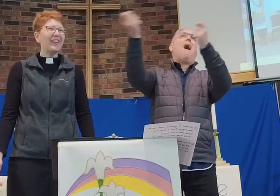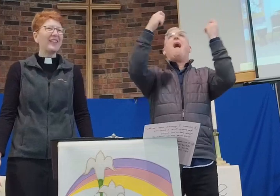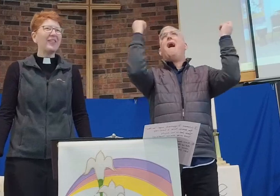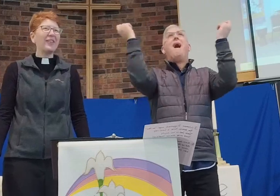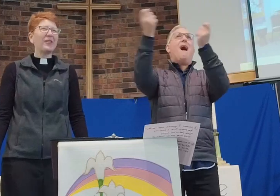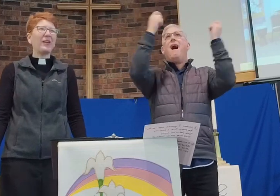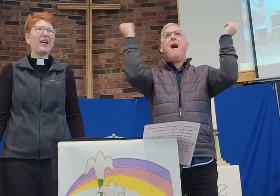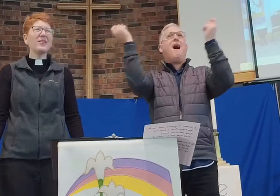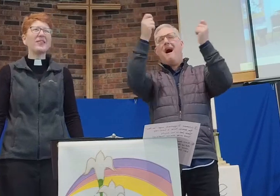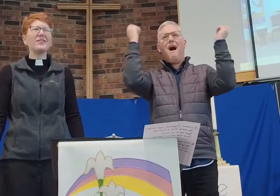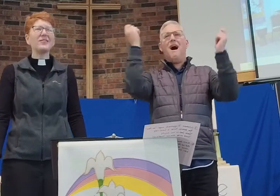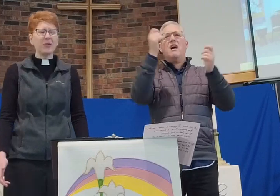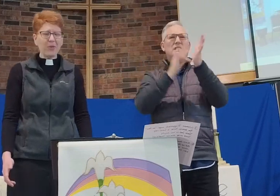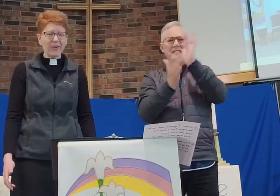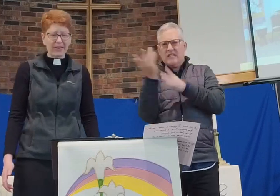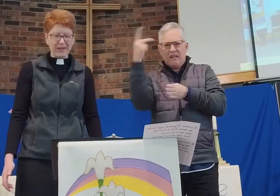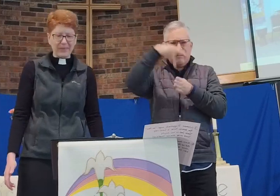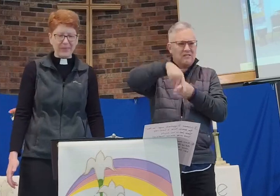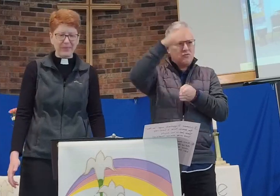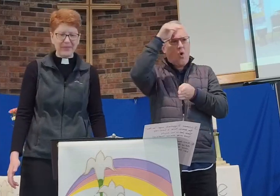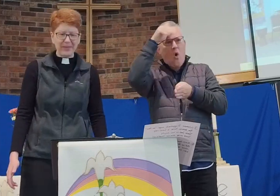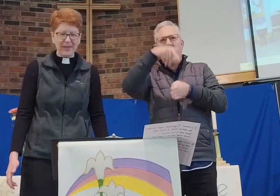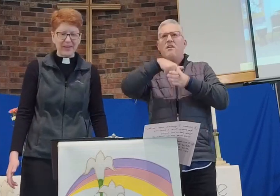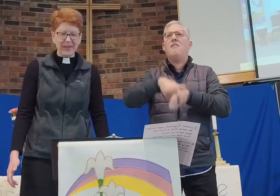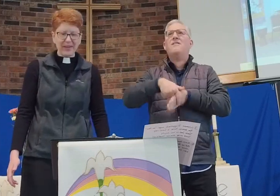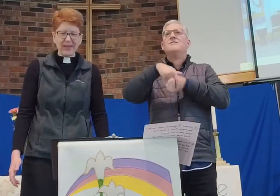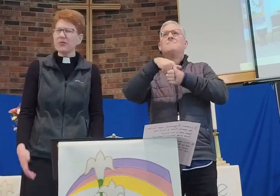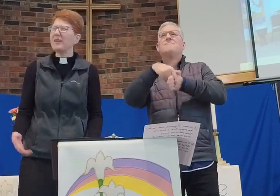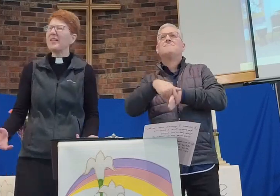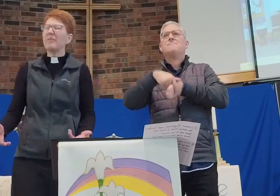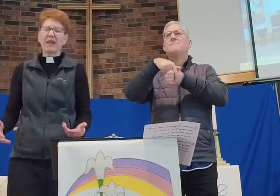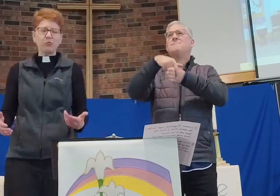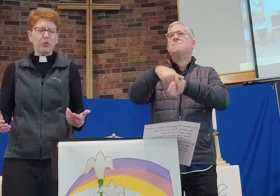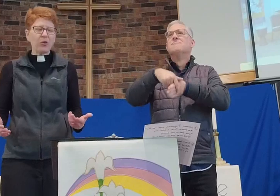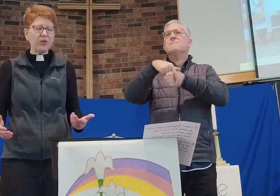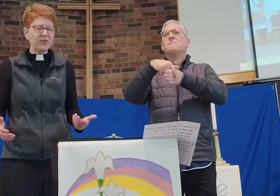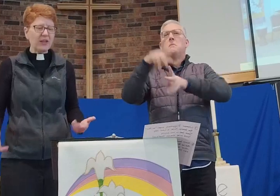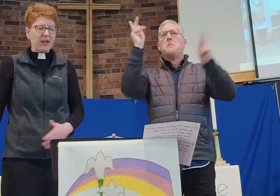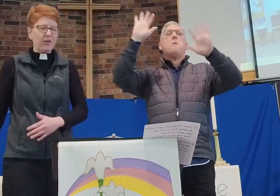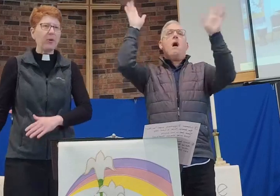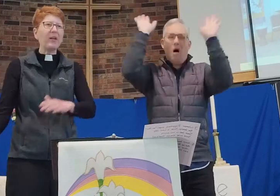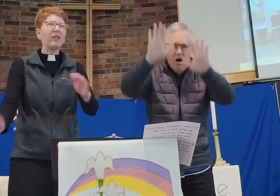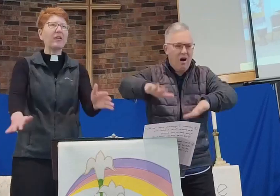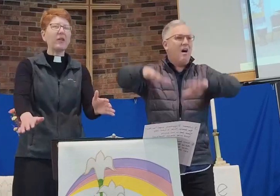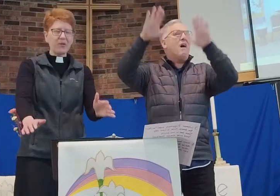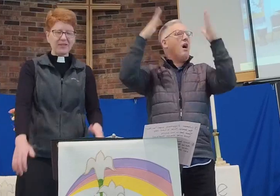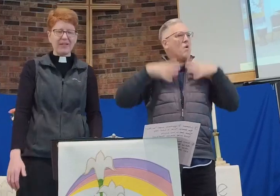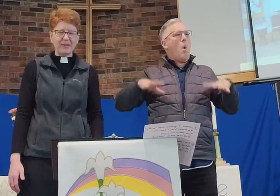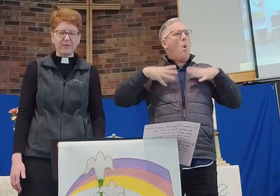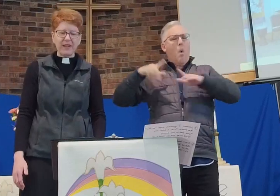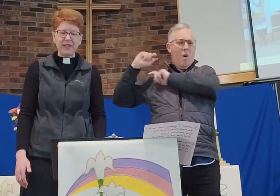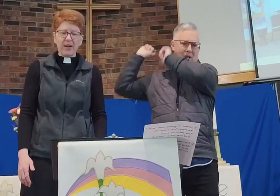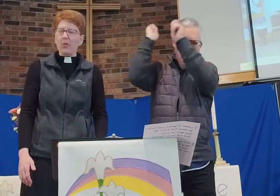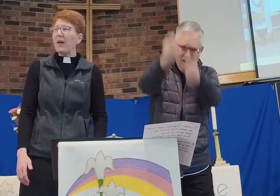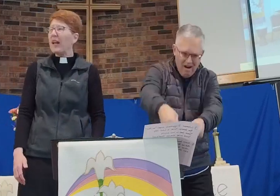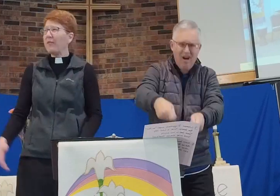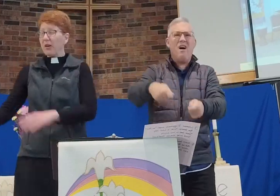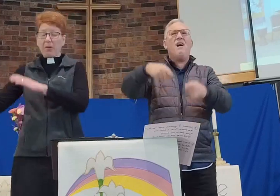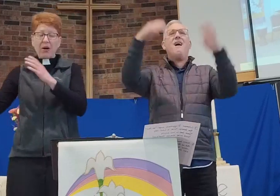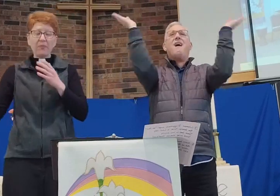The crowds adored him. They treated him like royalty, throwing their cloaks at his feet, waving palm